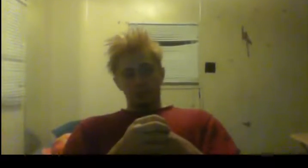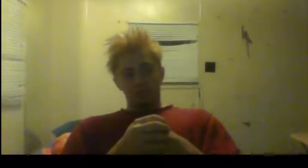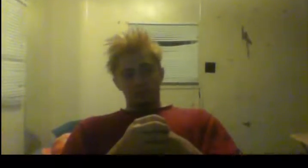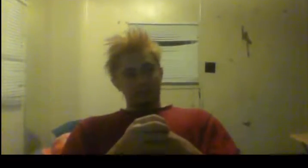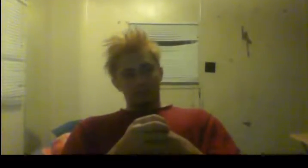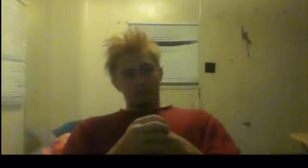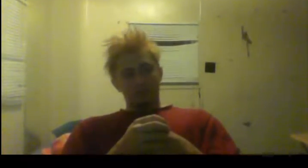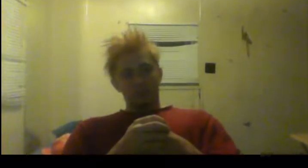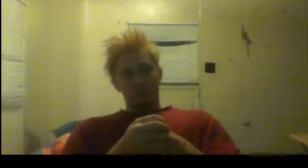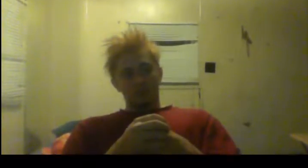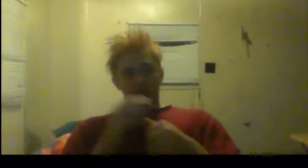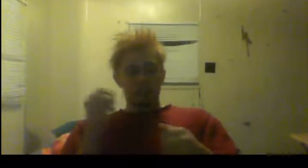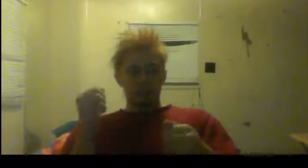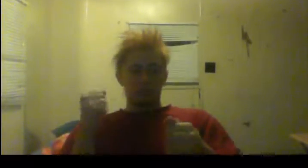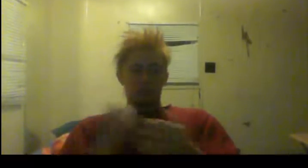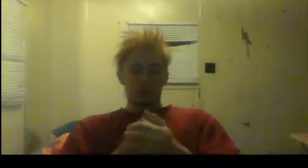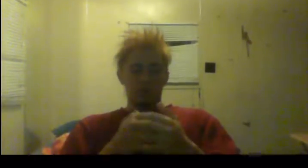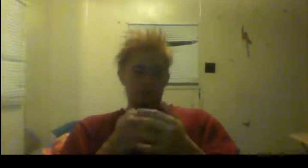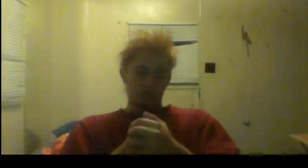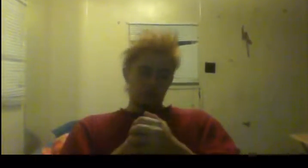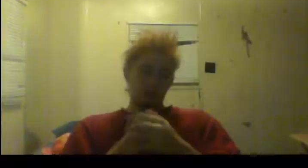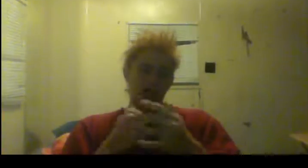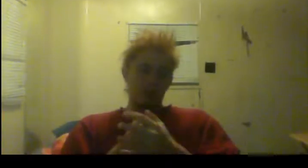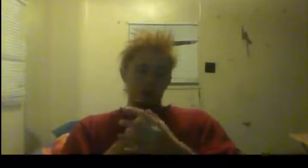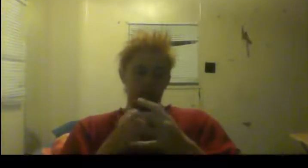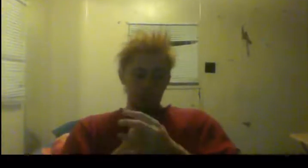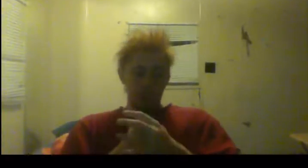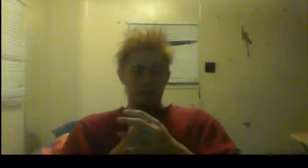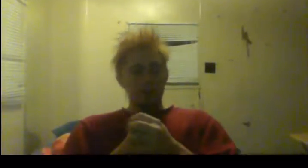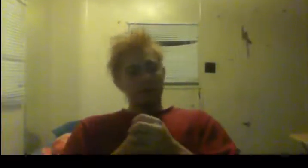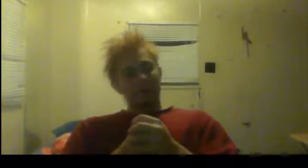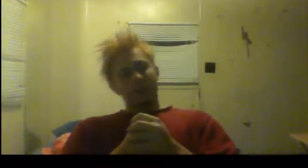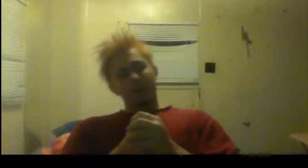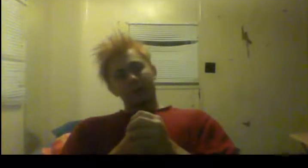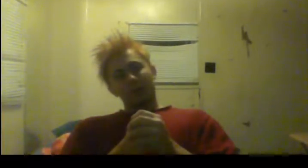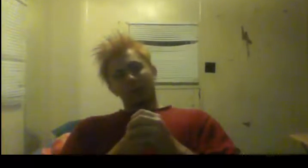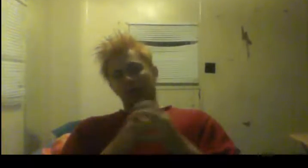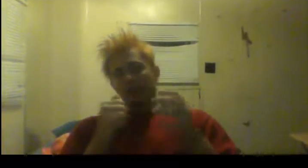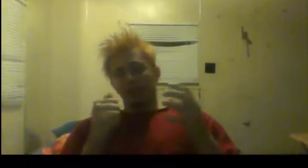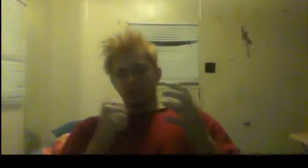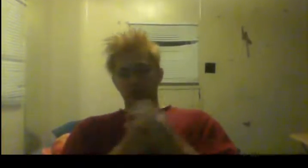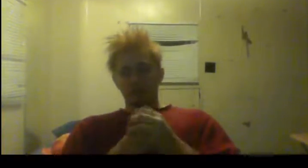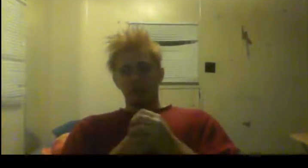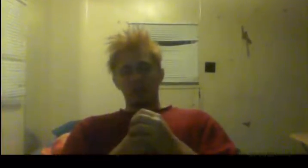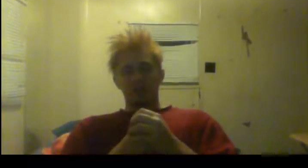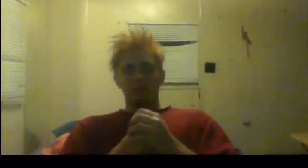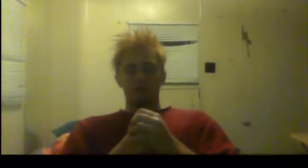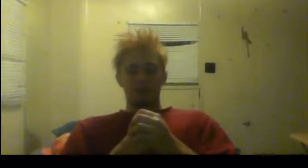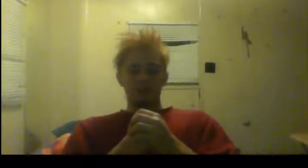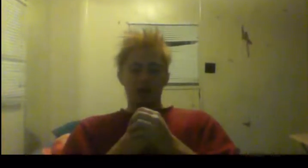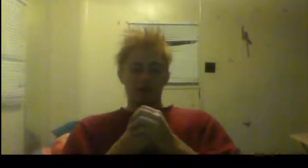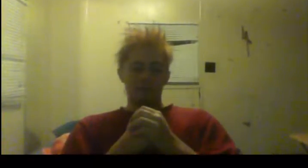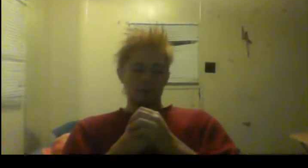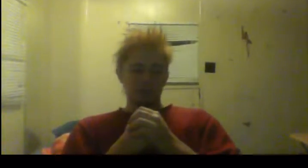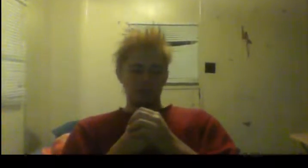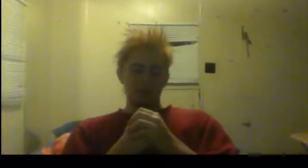and just work extremely hard in the gym. I cannot stress that enough. You have, you can't be